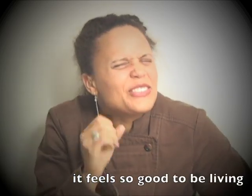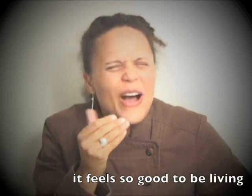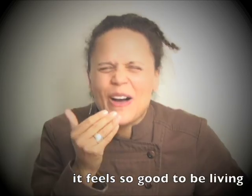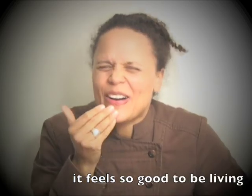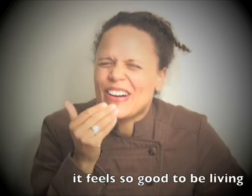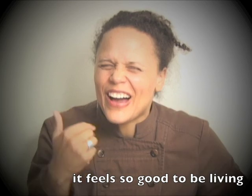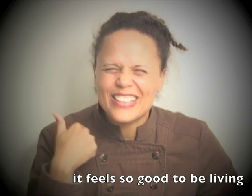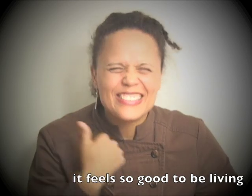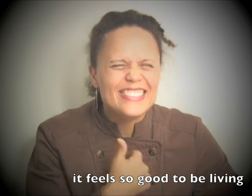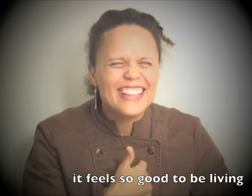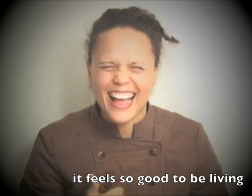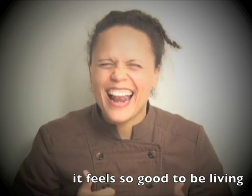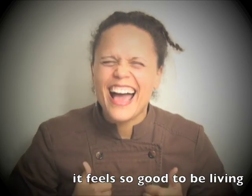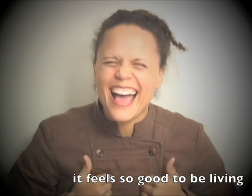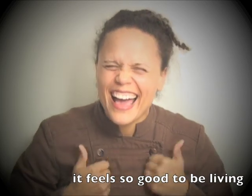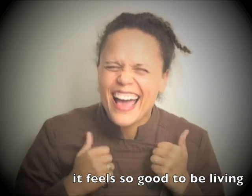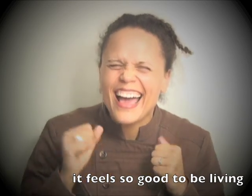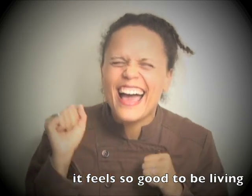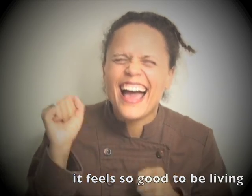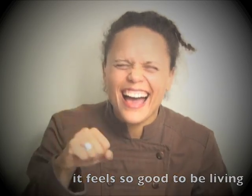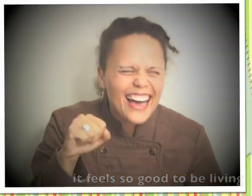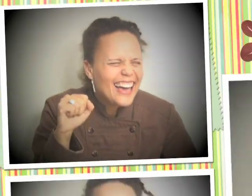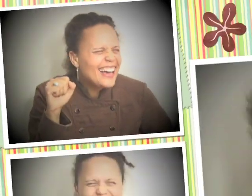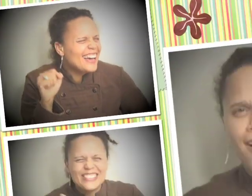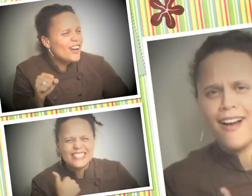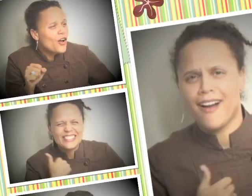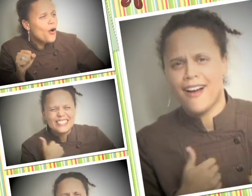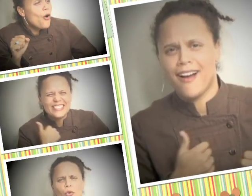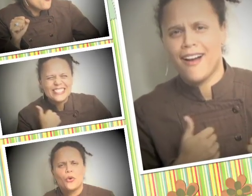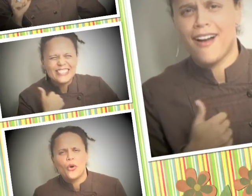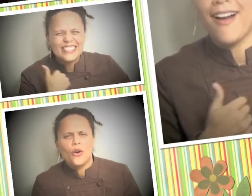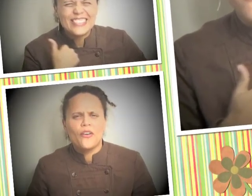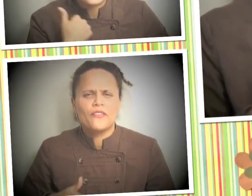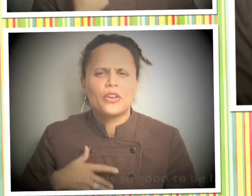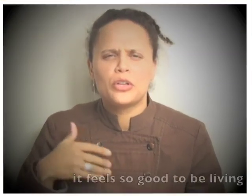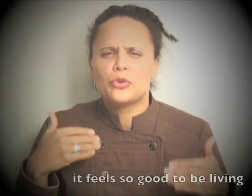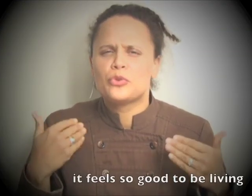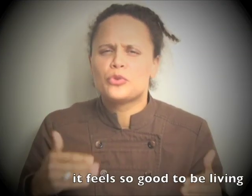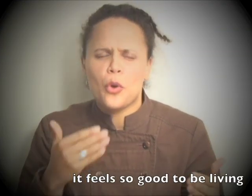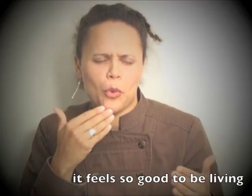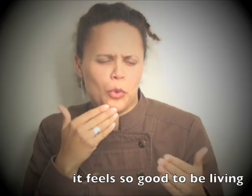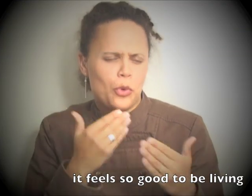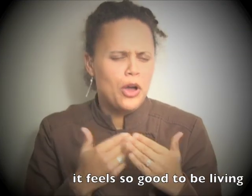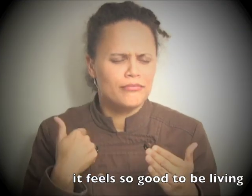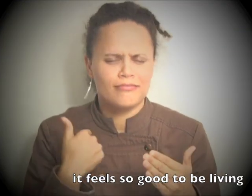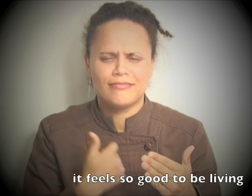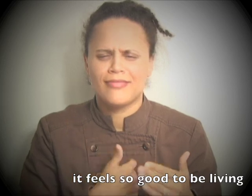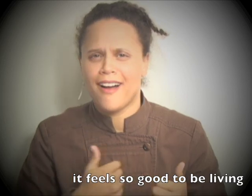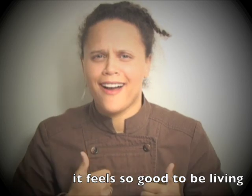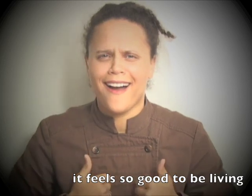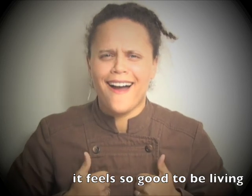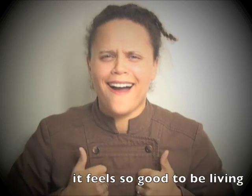so good to be living It feels so good to be living